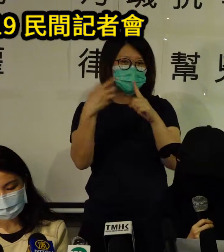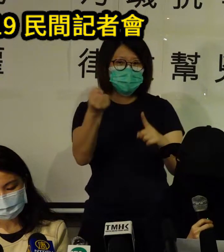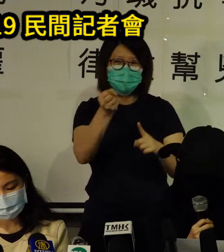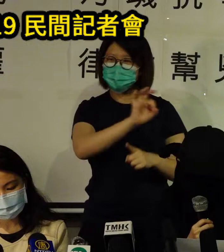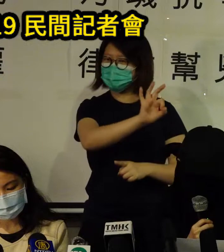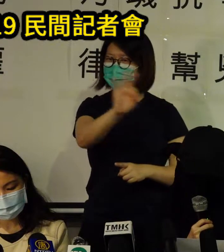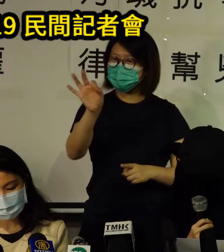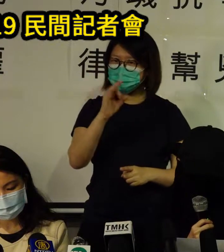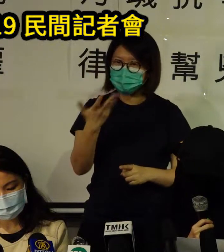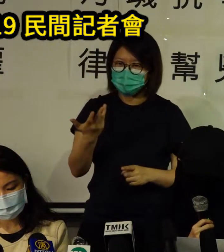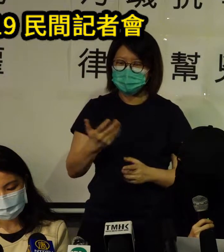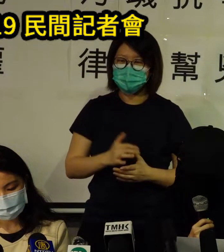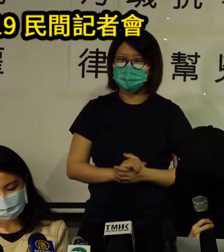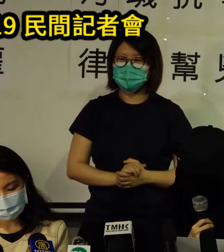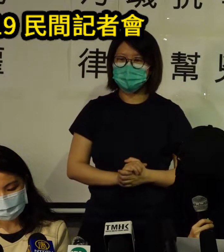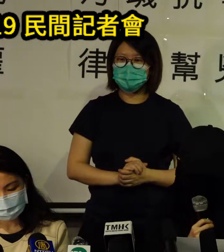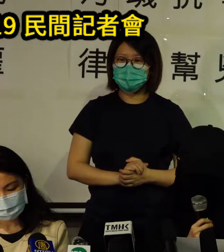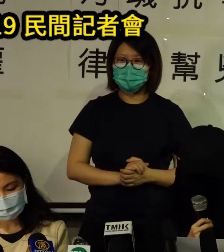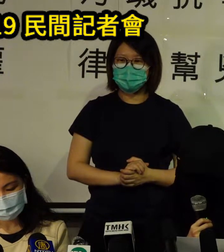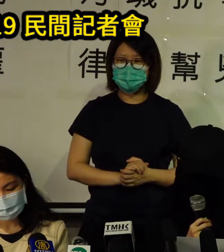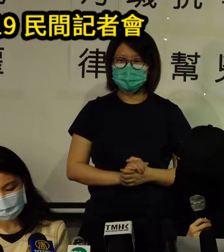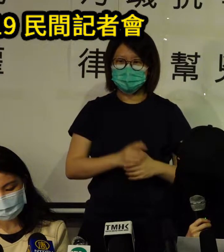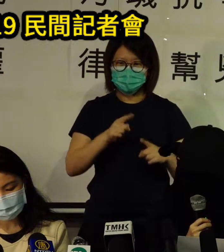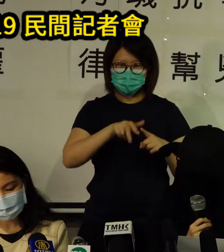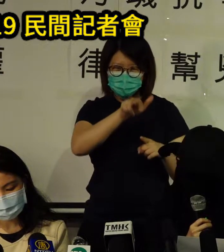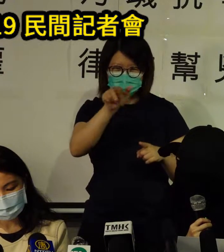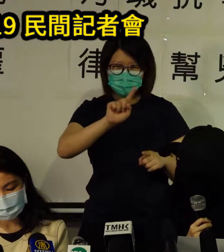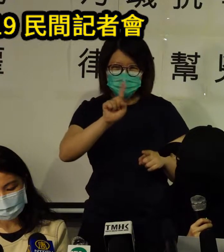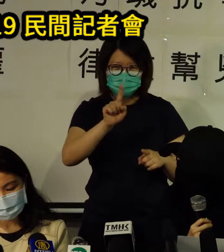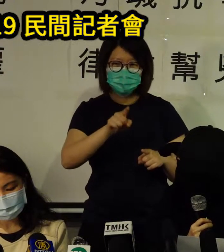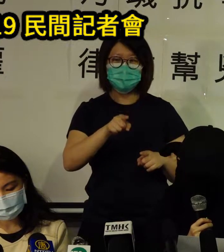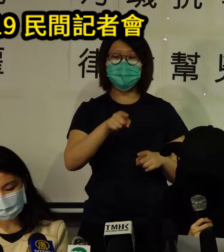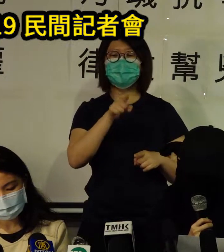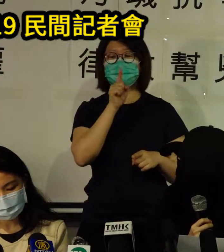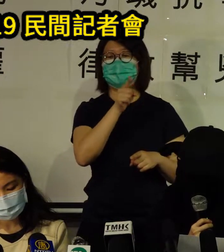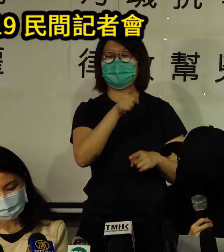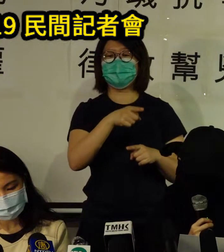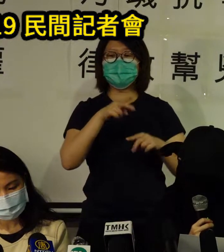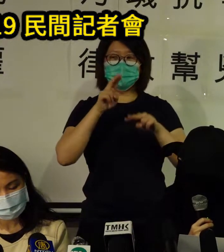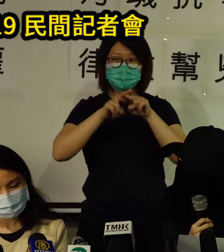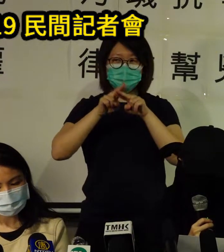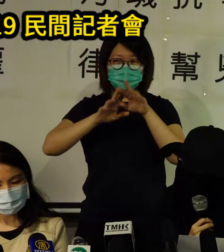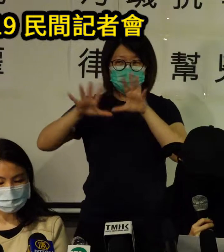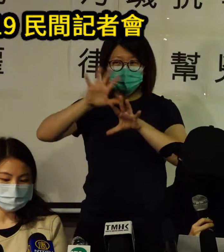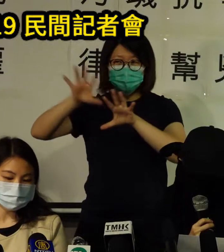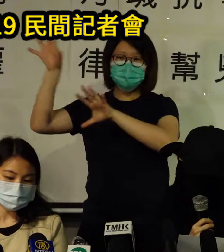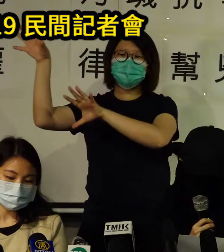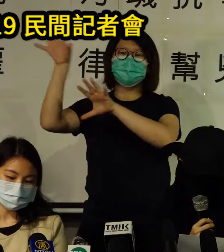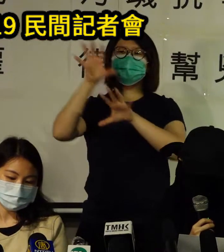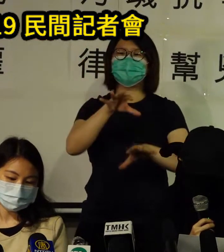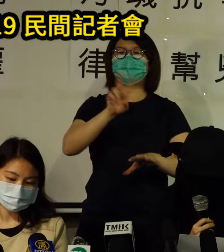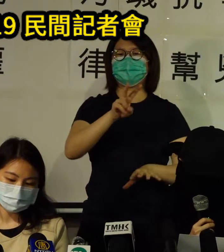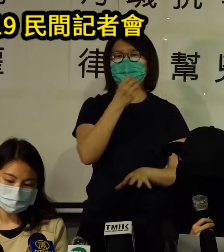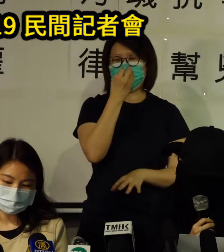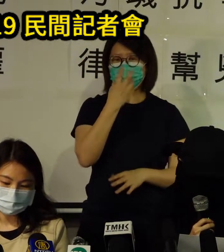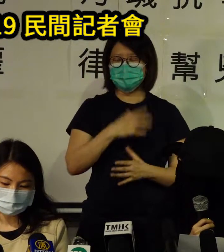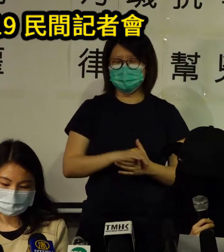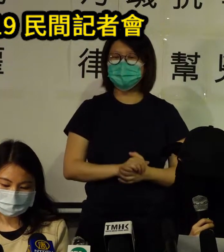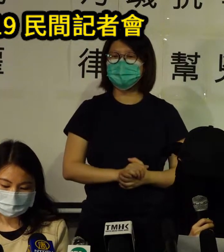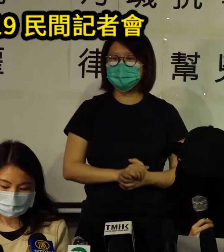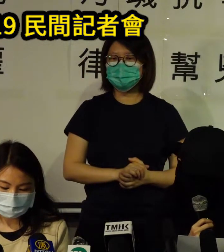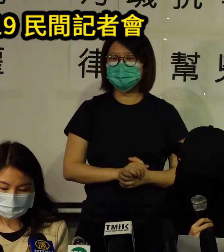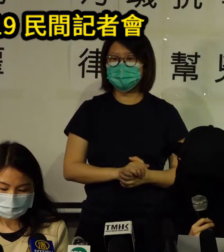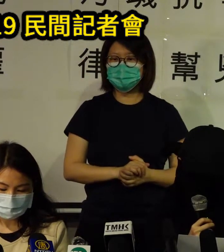more recently representatives were sent out by the Hong Kong police force to the United Nations Human Rights Council